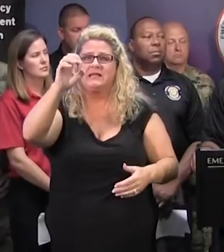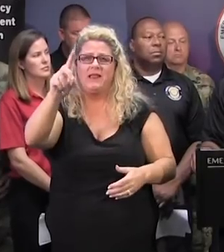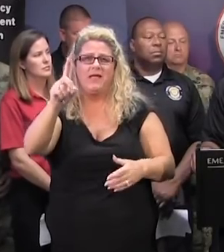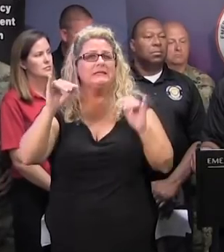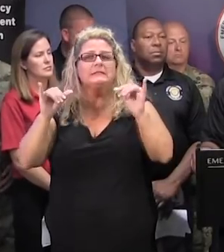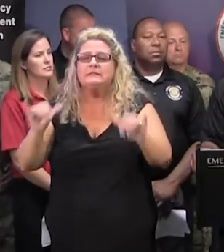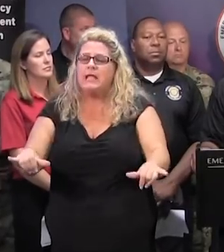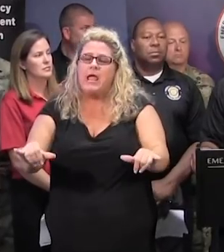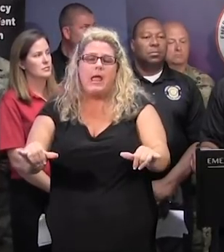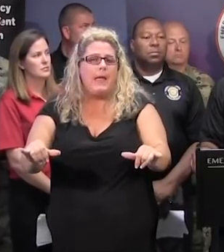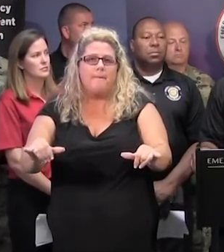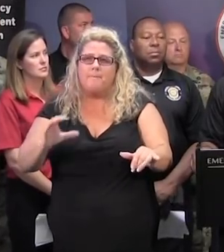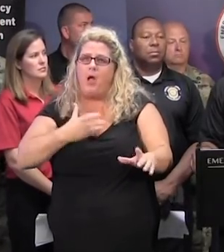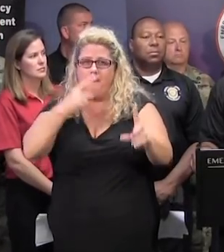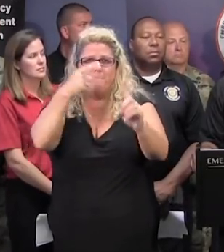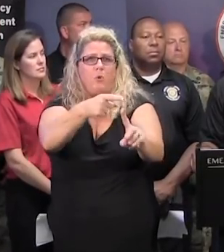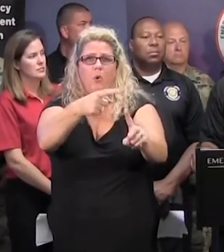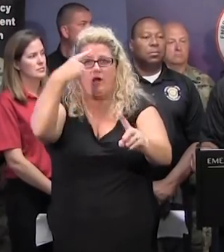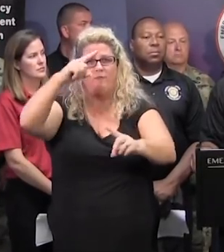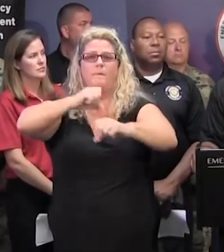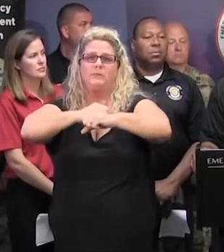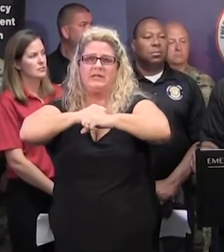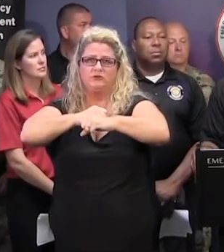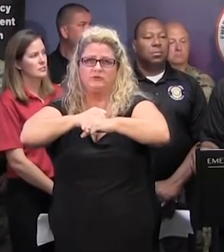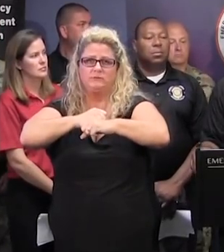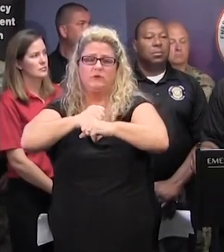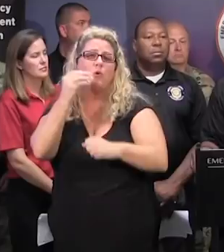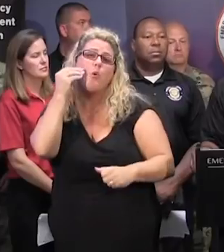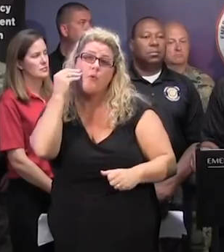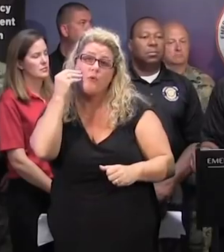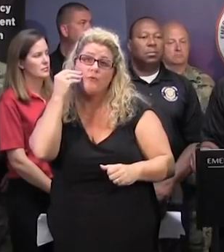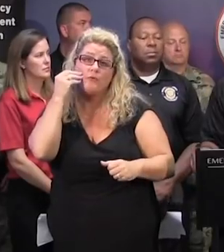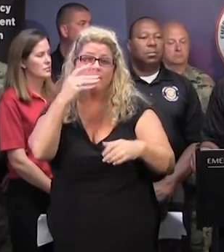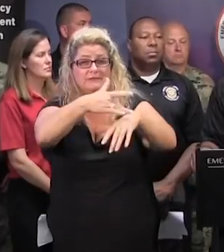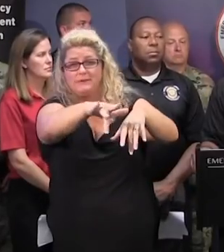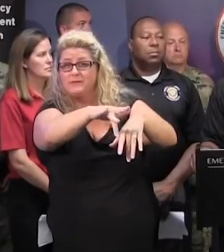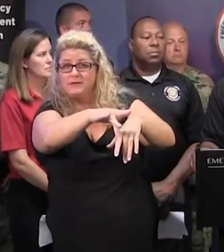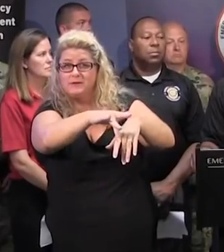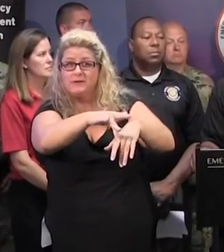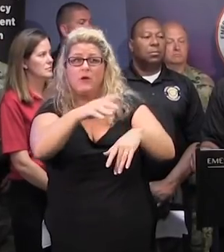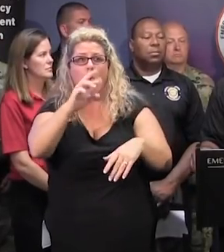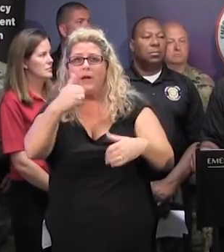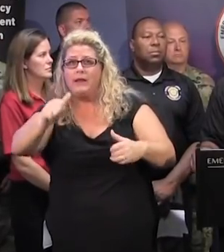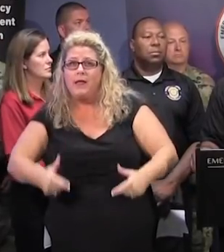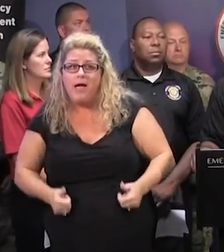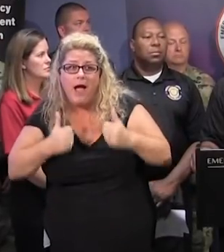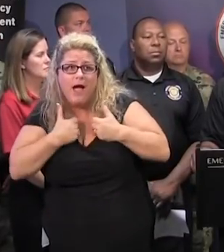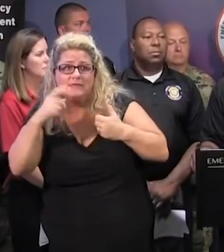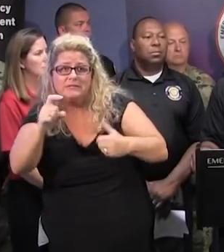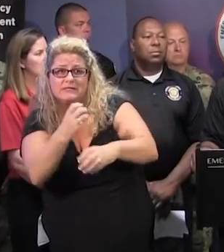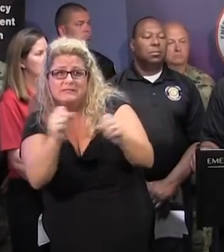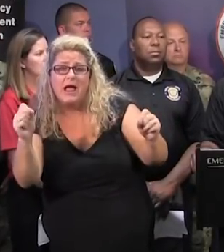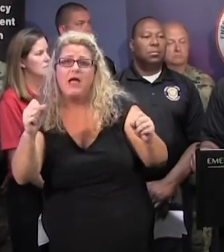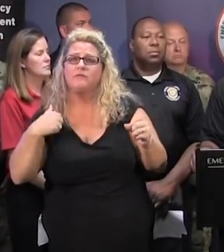same, and that's to provide, to protect, rather, all of the homes where there has been evacuation, as well as save as many lives as we possibly